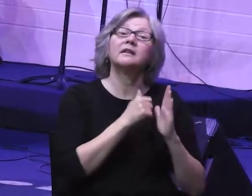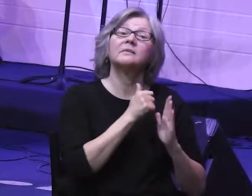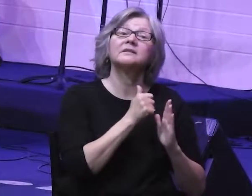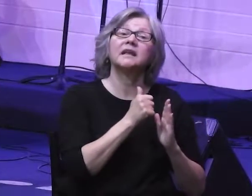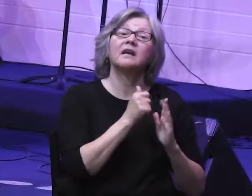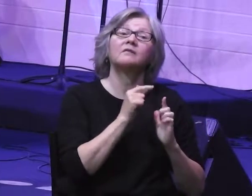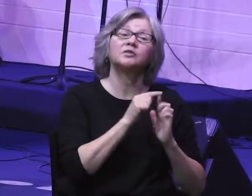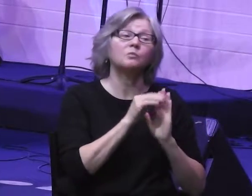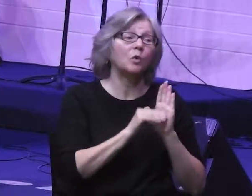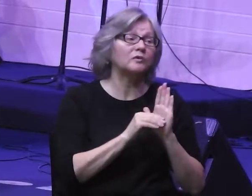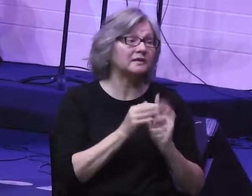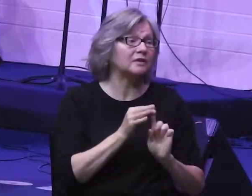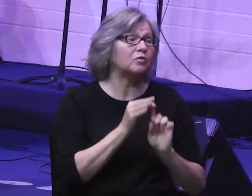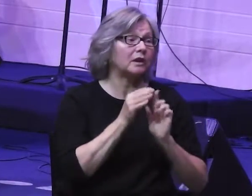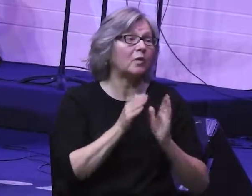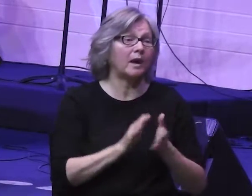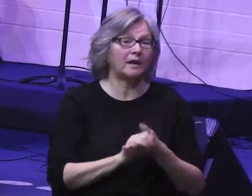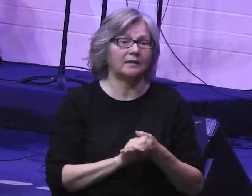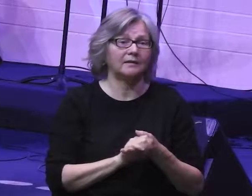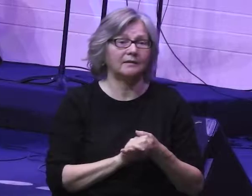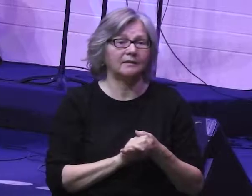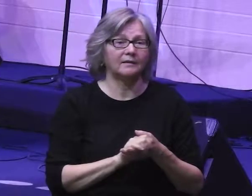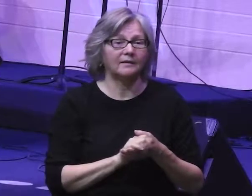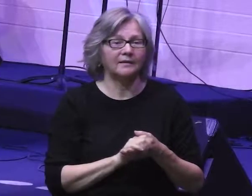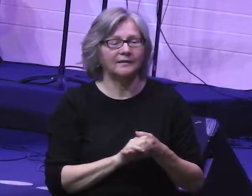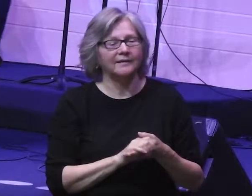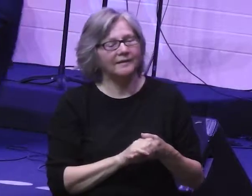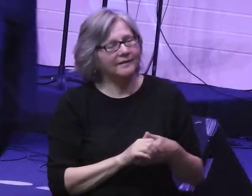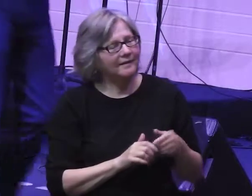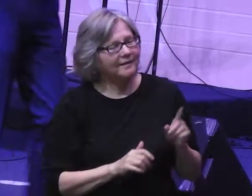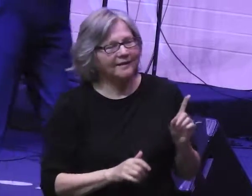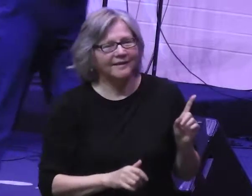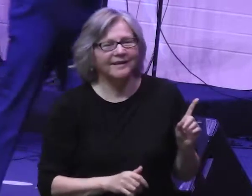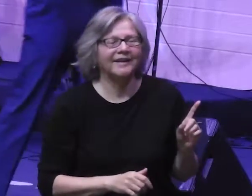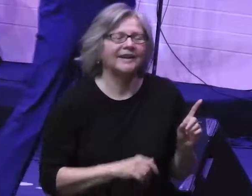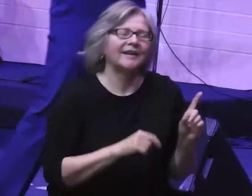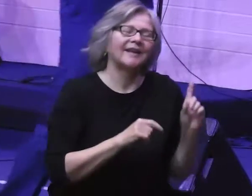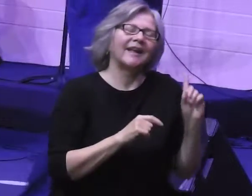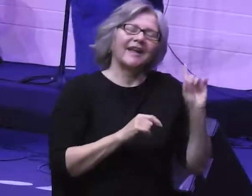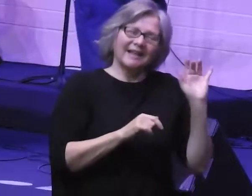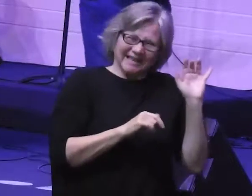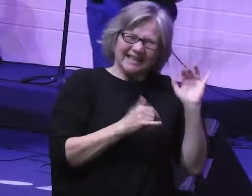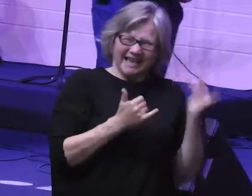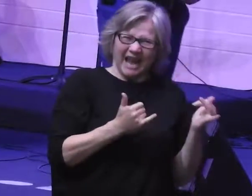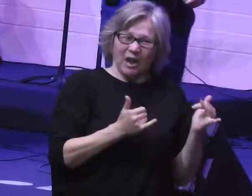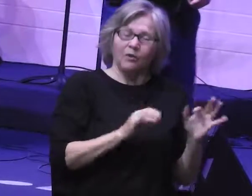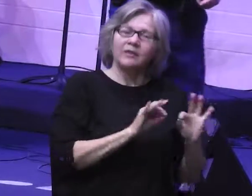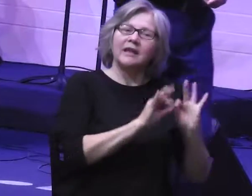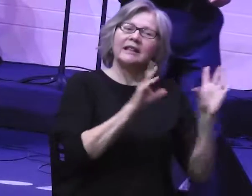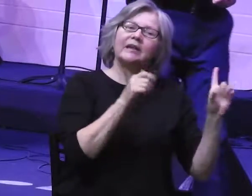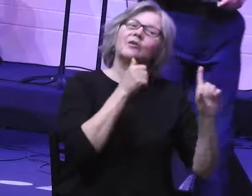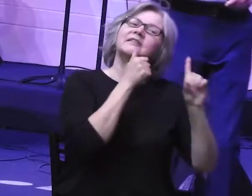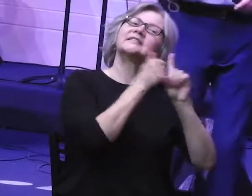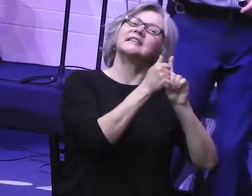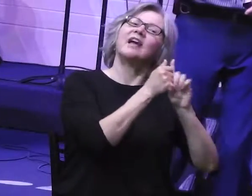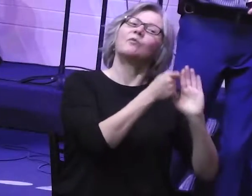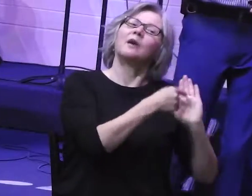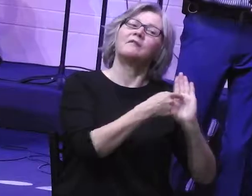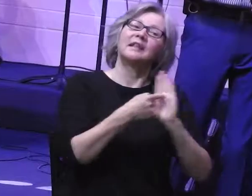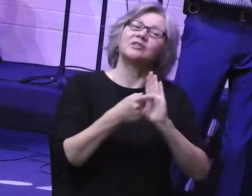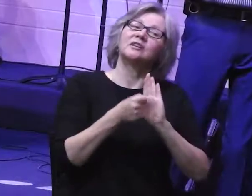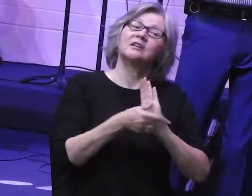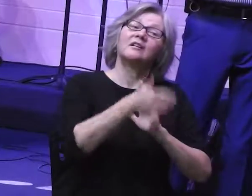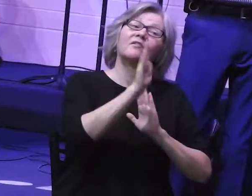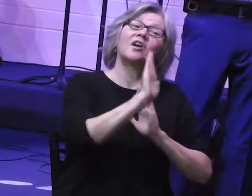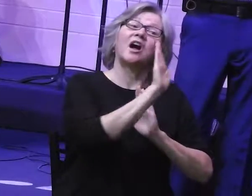to Moses in a very unique way. And guys, here we have the clearest self-revelation